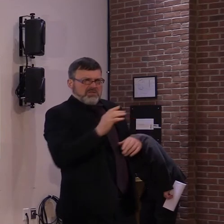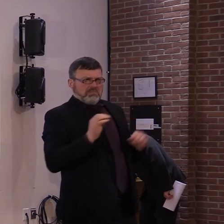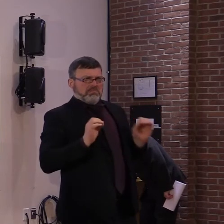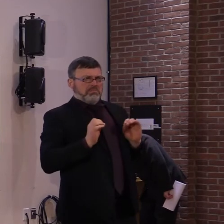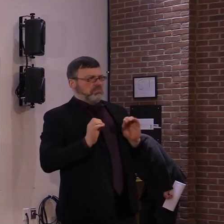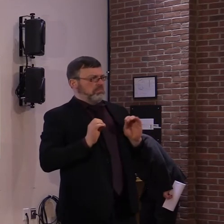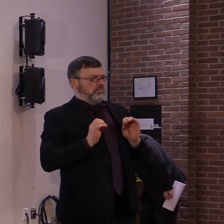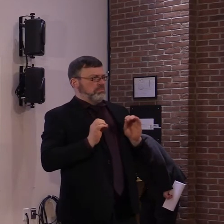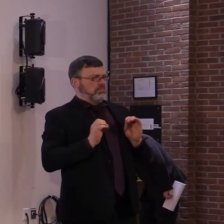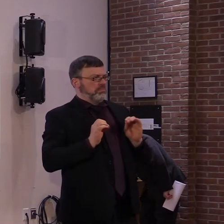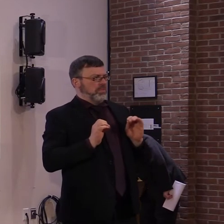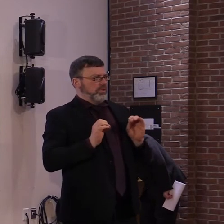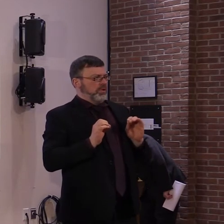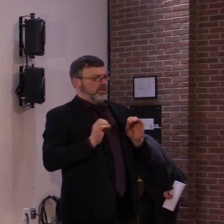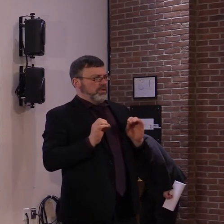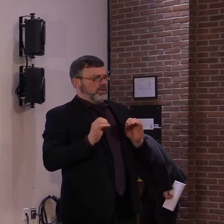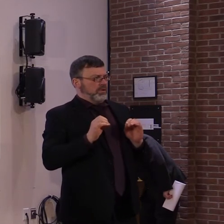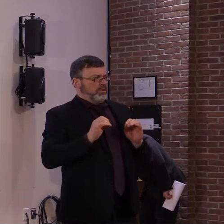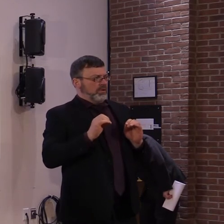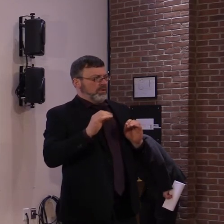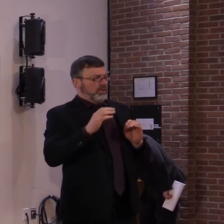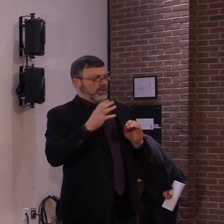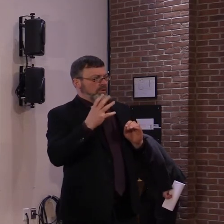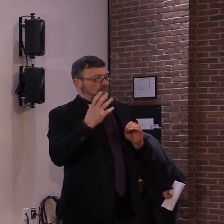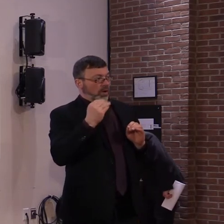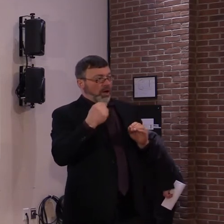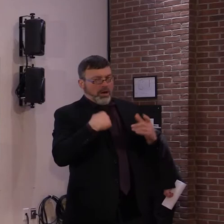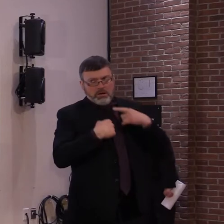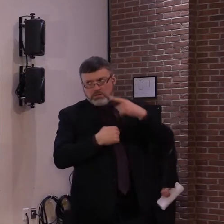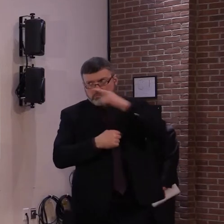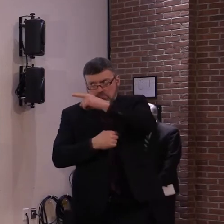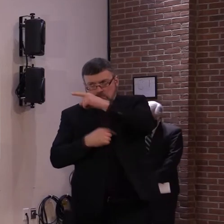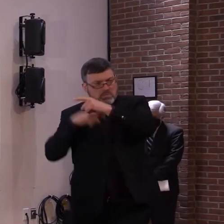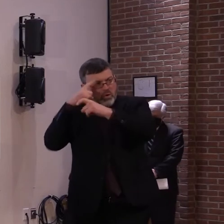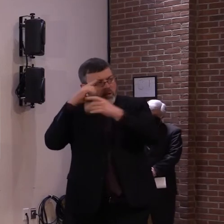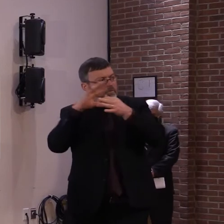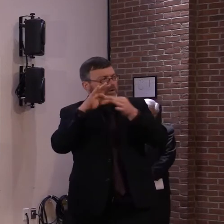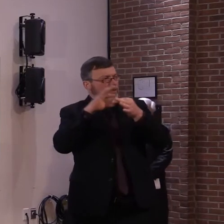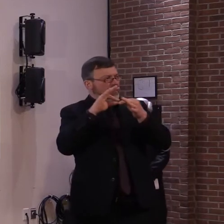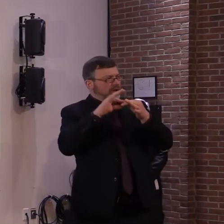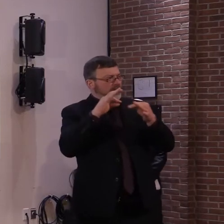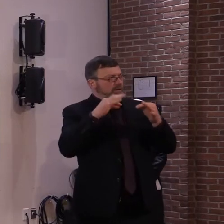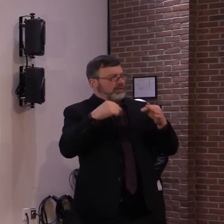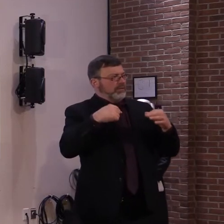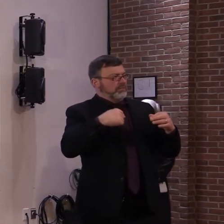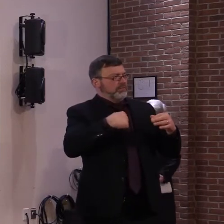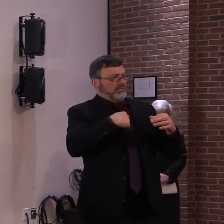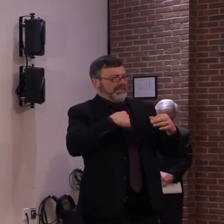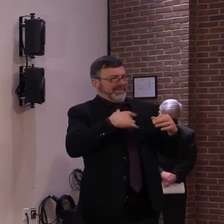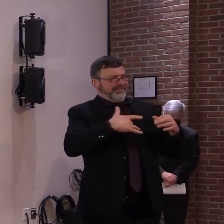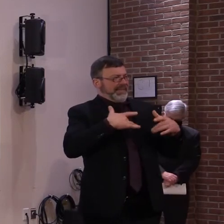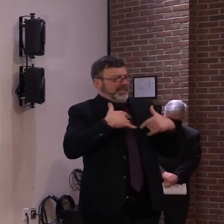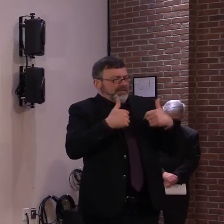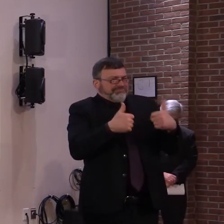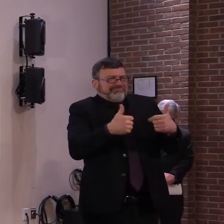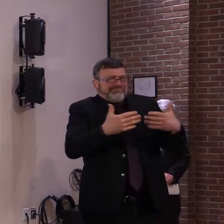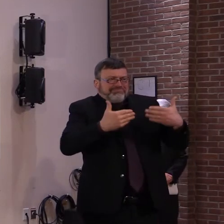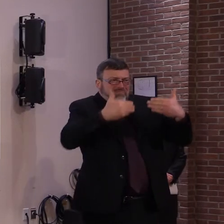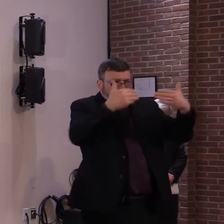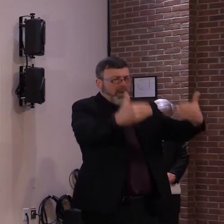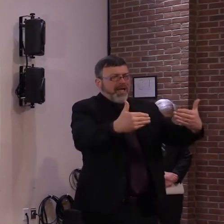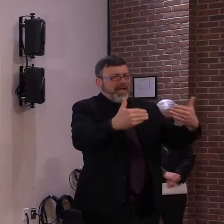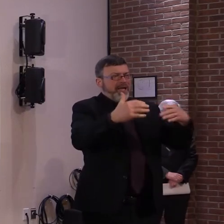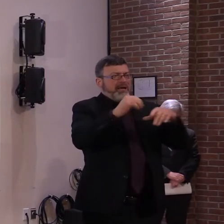previous comment, Dr. Levine's observation, um, I feel comfortable with this next step. Our schools have demonstrated the capacity, um,